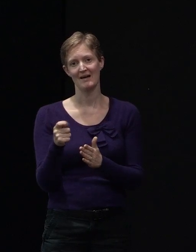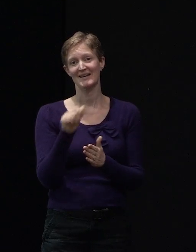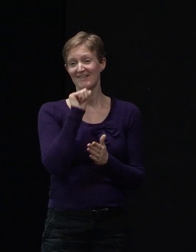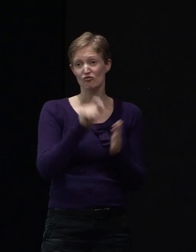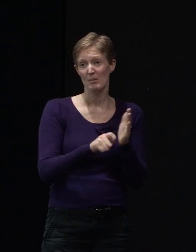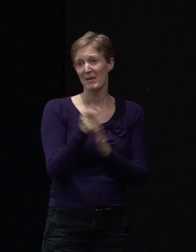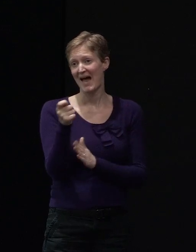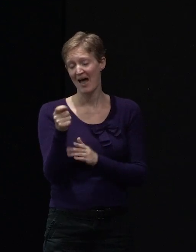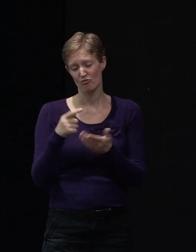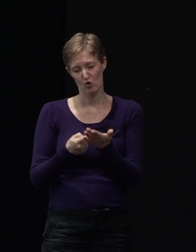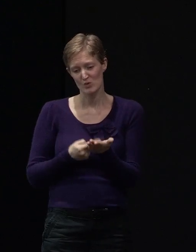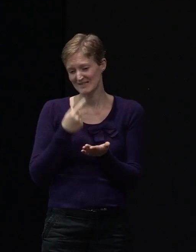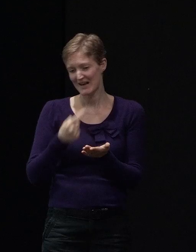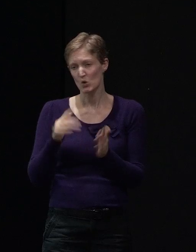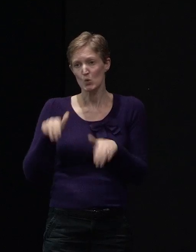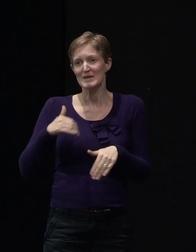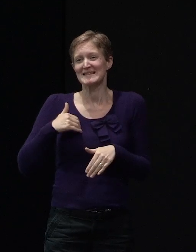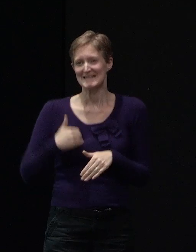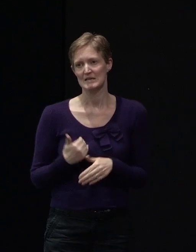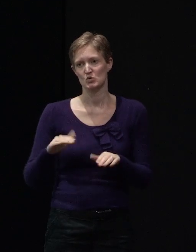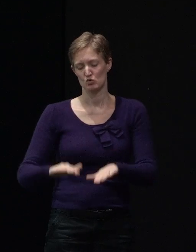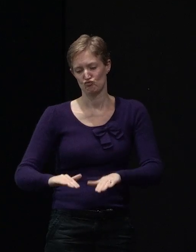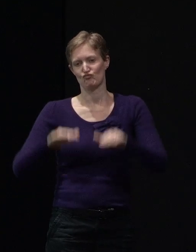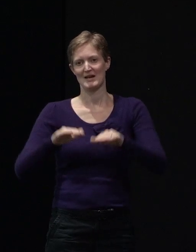the floor level. Clearly, you want to be aware of it, though.